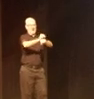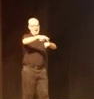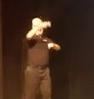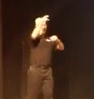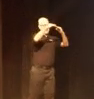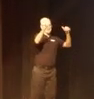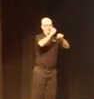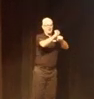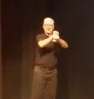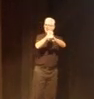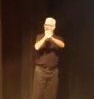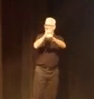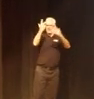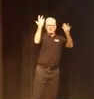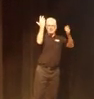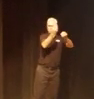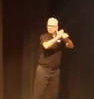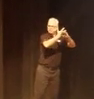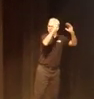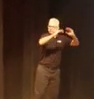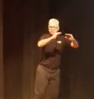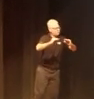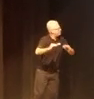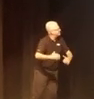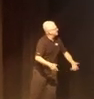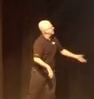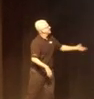Deaf people with high-level occupations were fired.